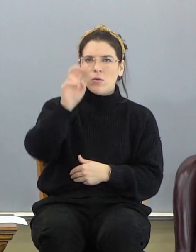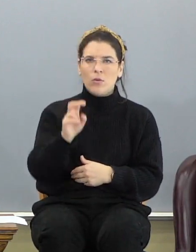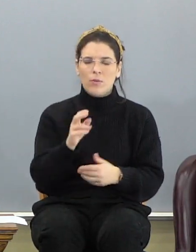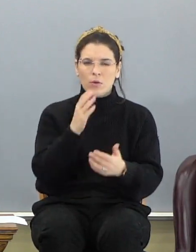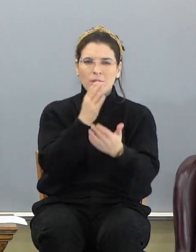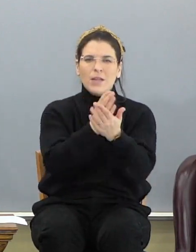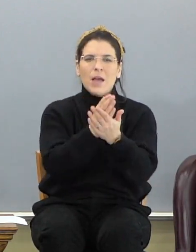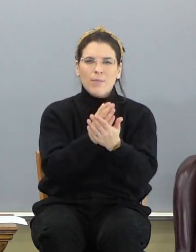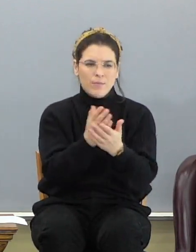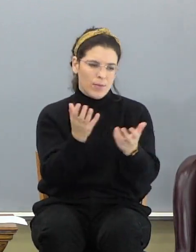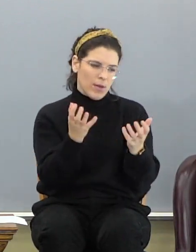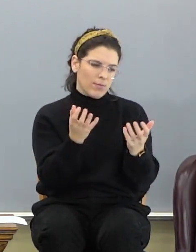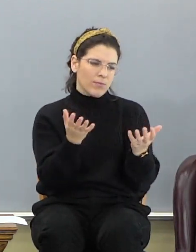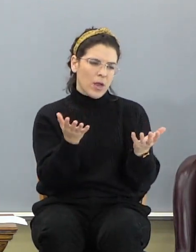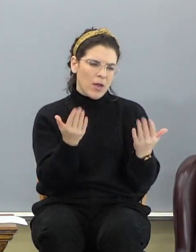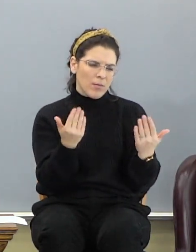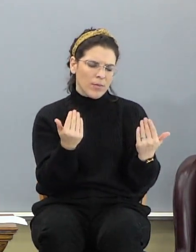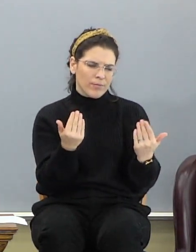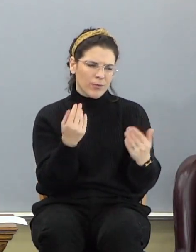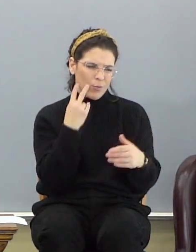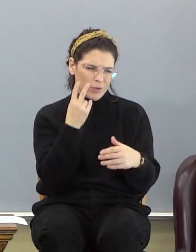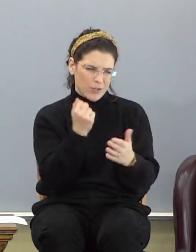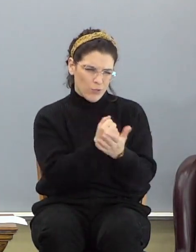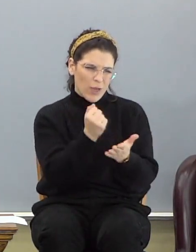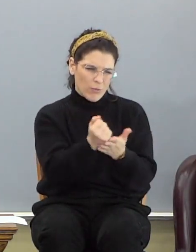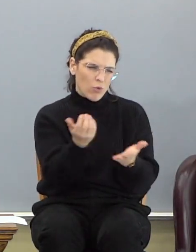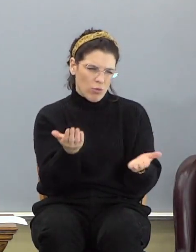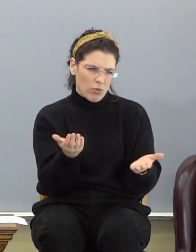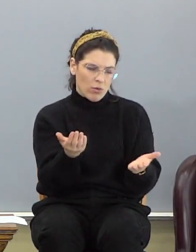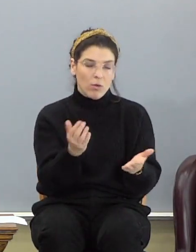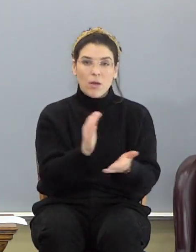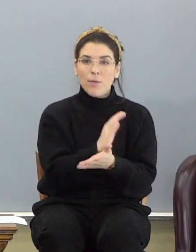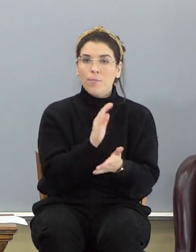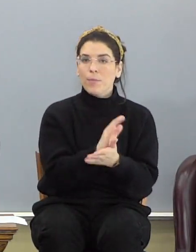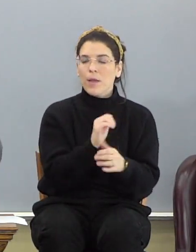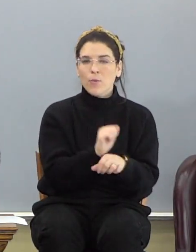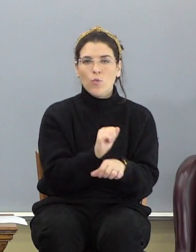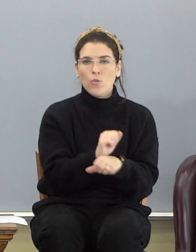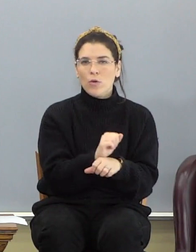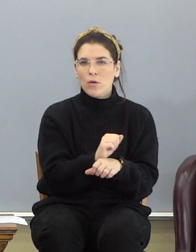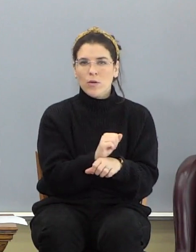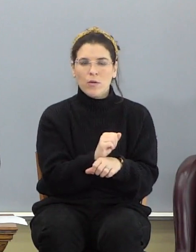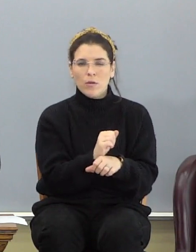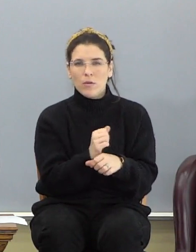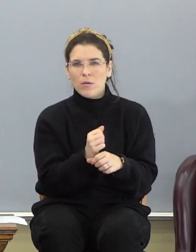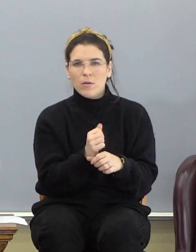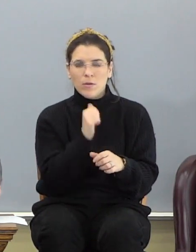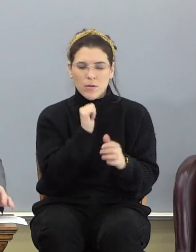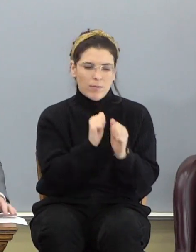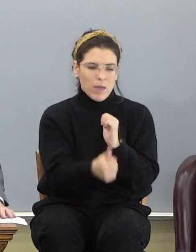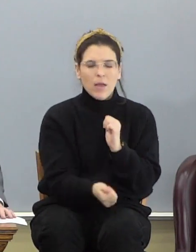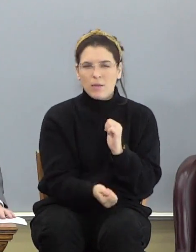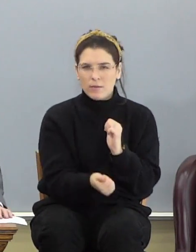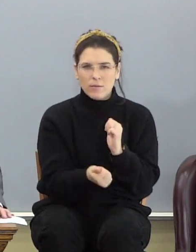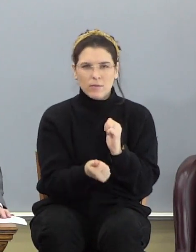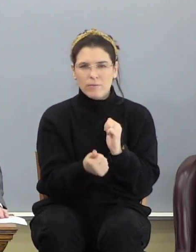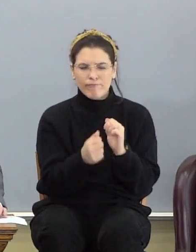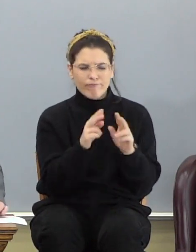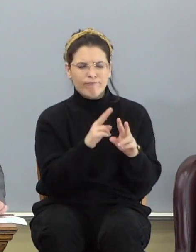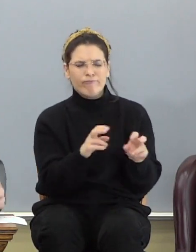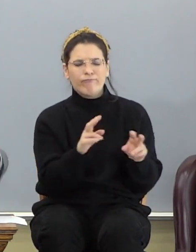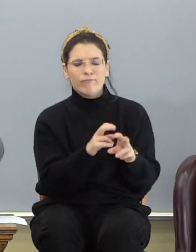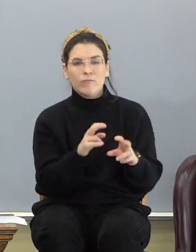stop and say, let's see your passport. And his paperwork didn't pass inspection.